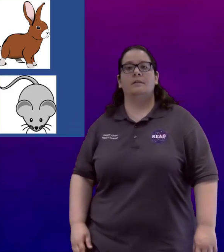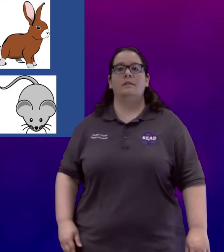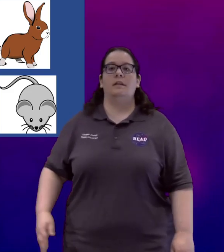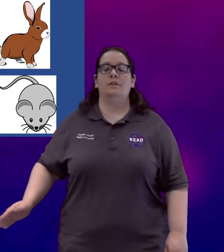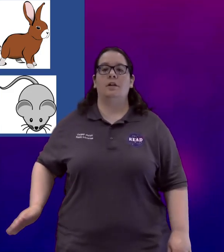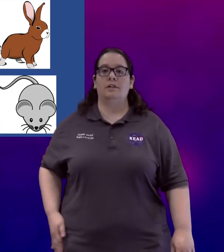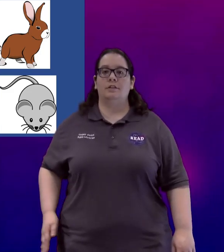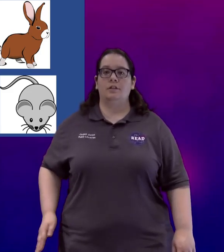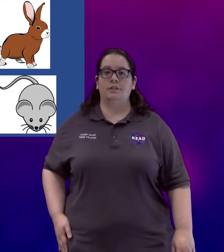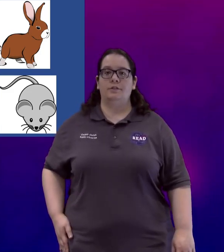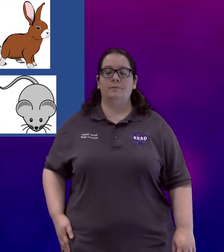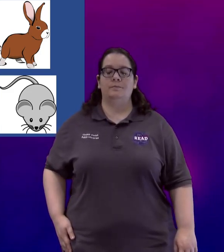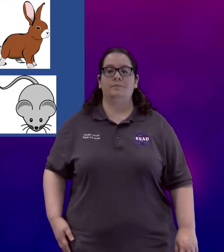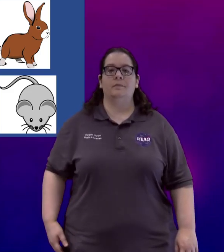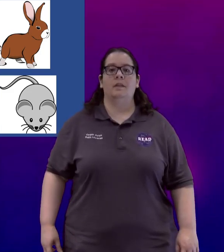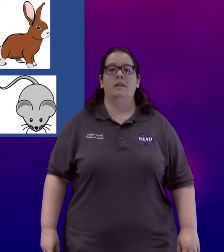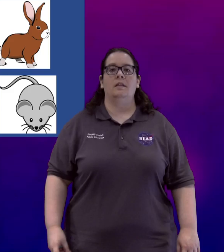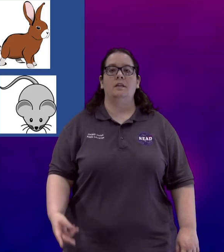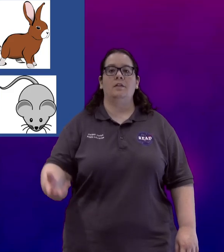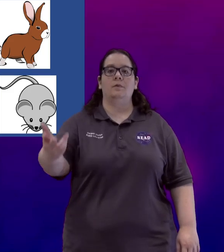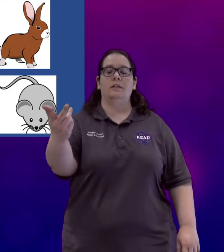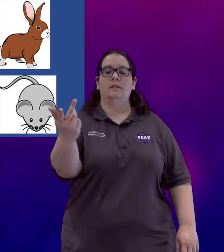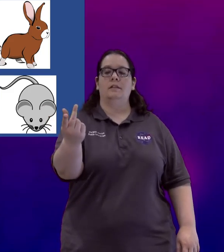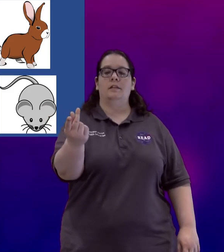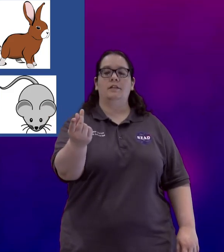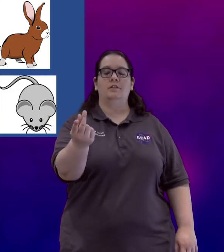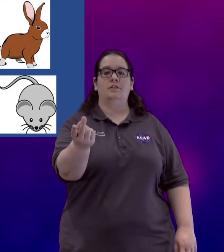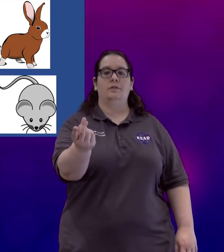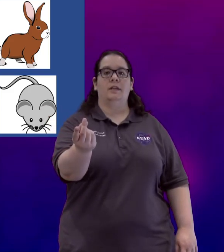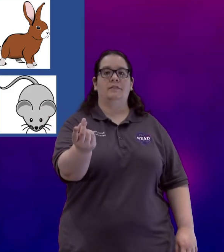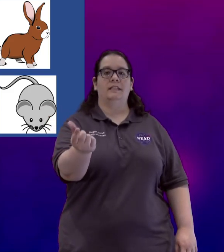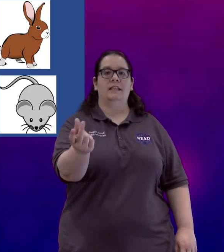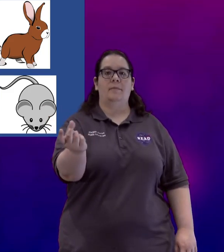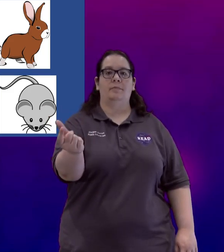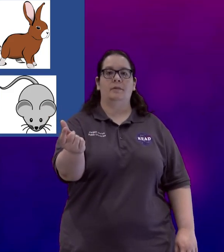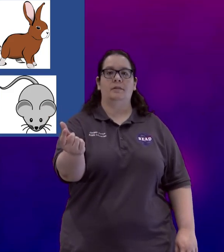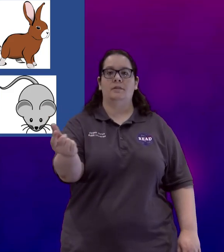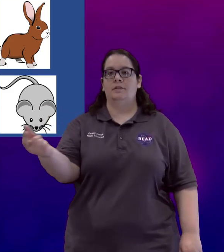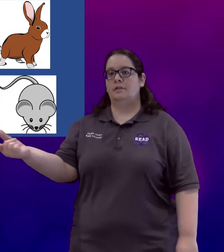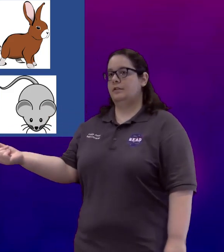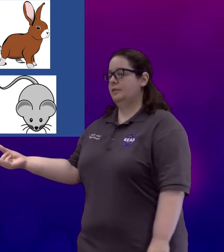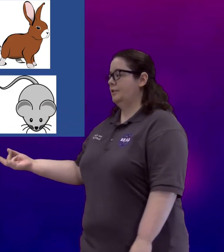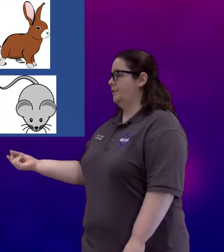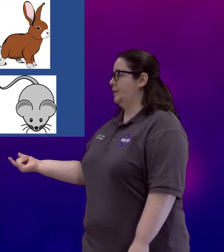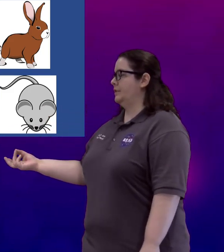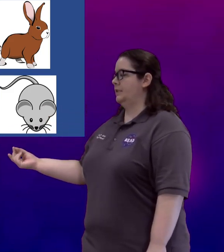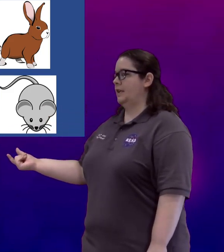like you're calling your dog to you. The other one is to kind of snap your fingers together